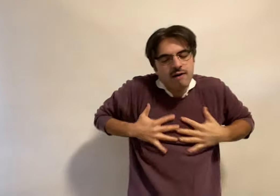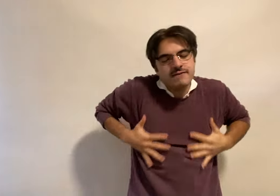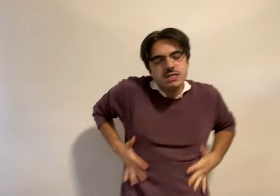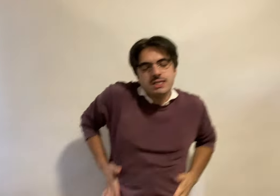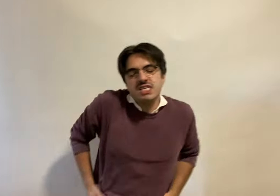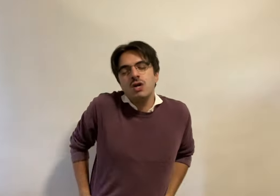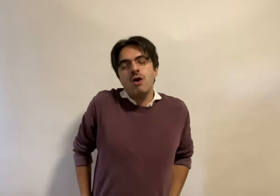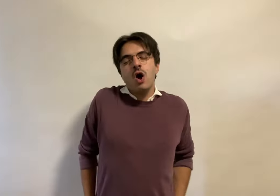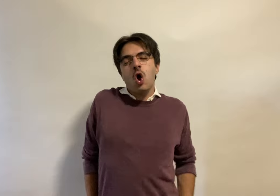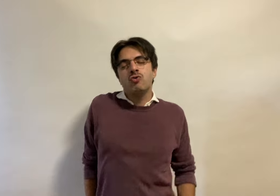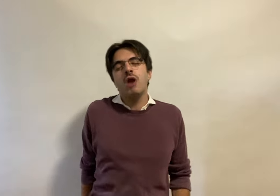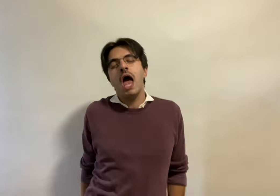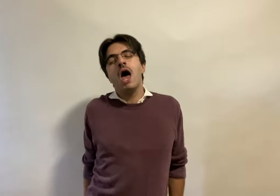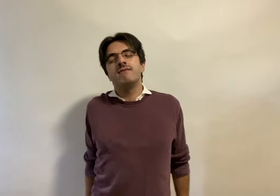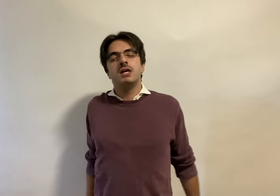in zero gravity